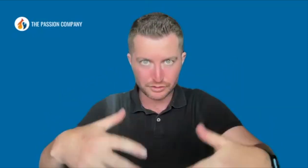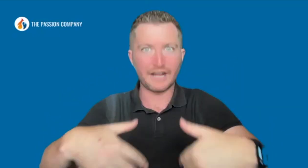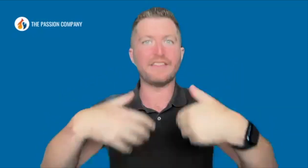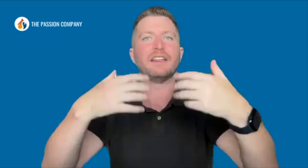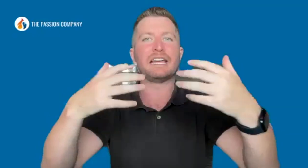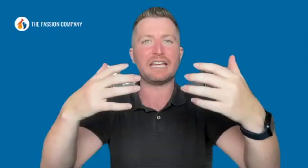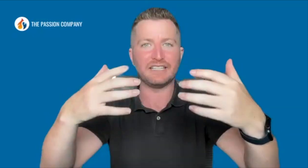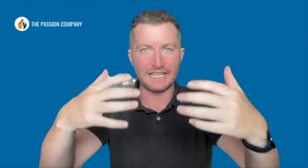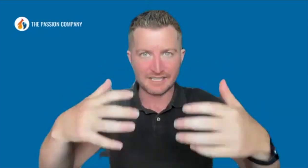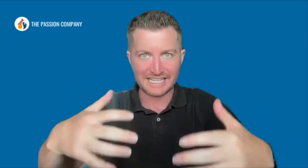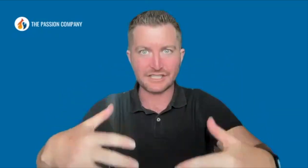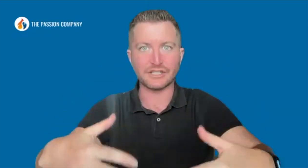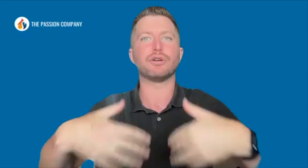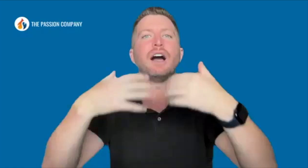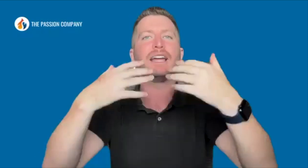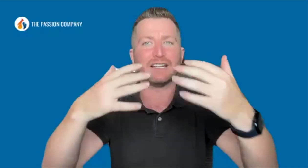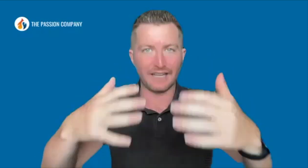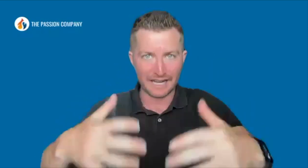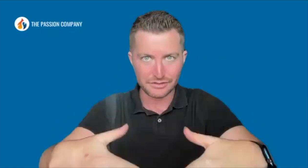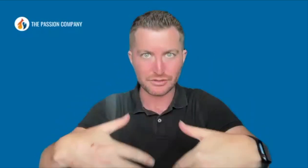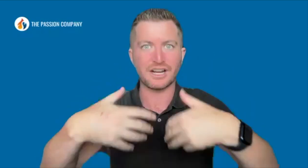try that, like, it's a trying exercise.